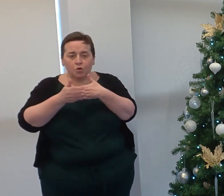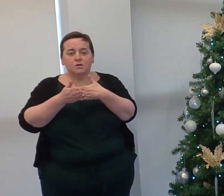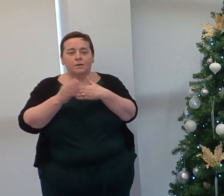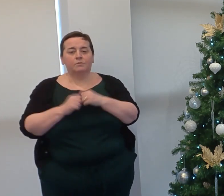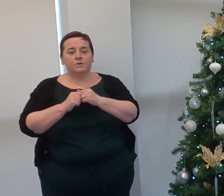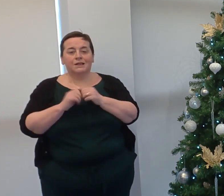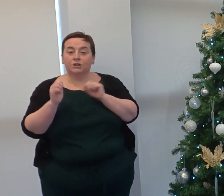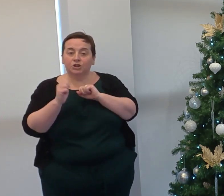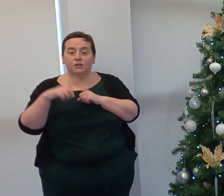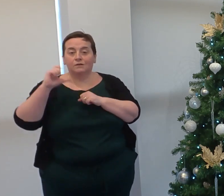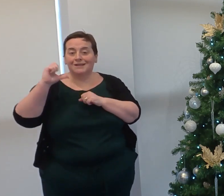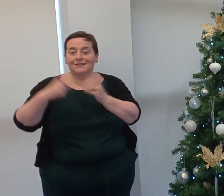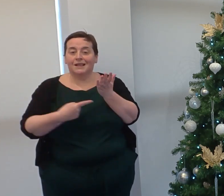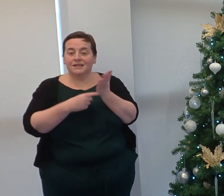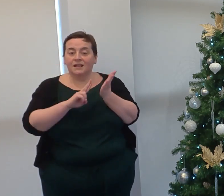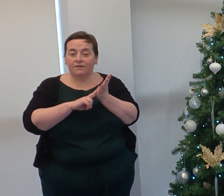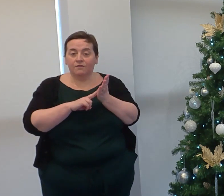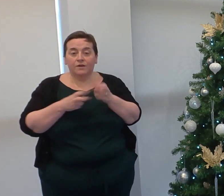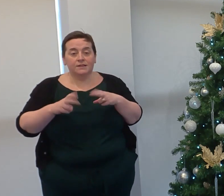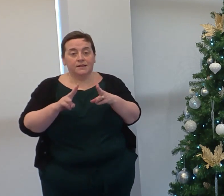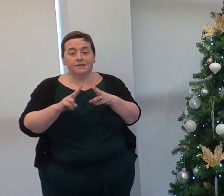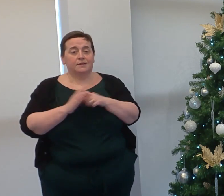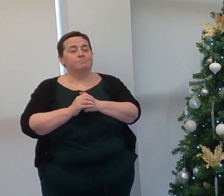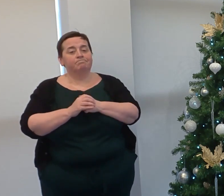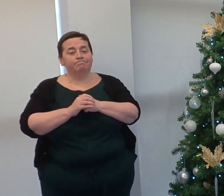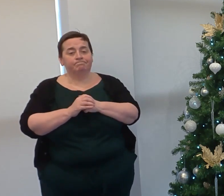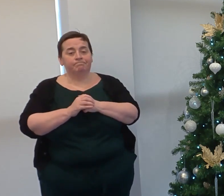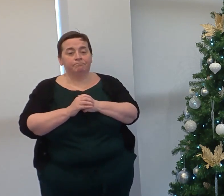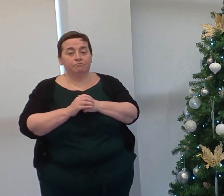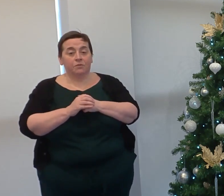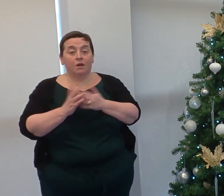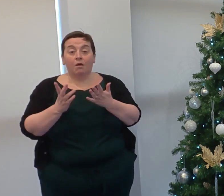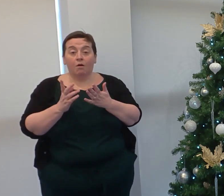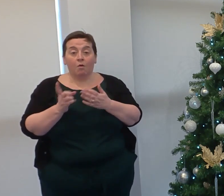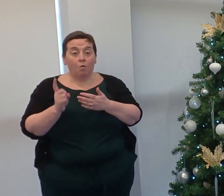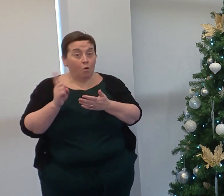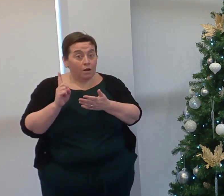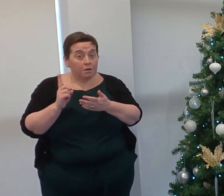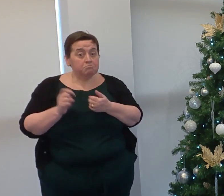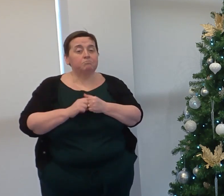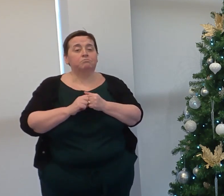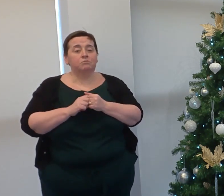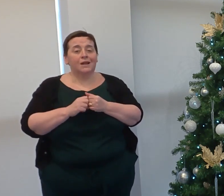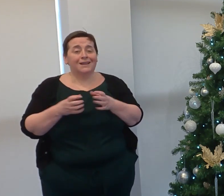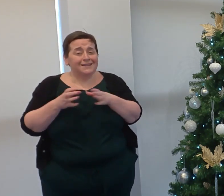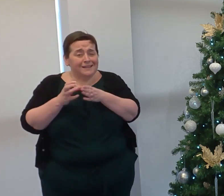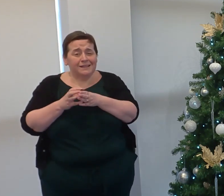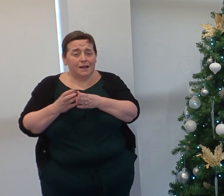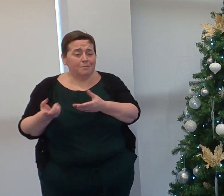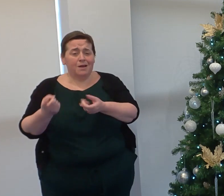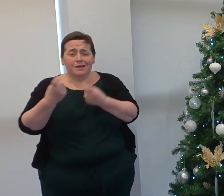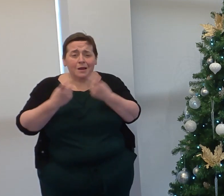upgrade of the CCTV system, to name but a few. This brings me to the team who show up, contribute,